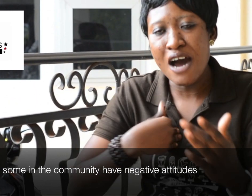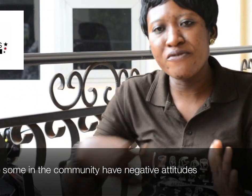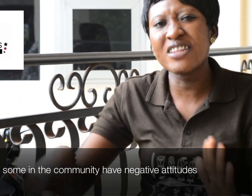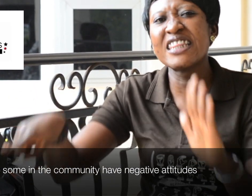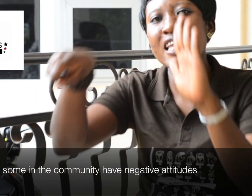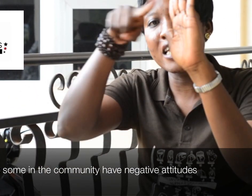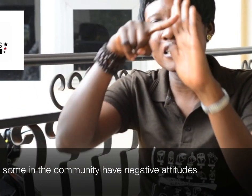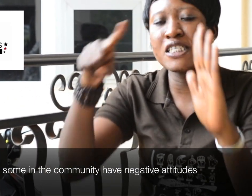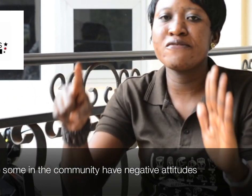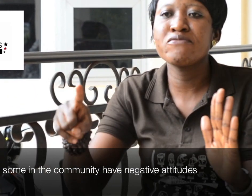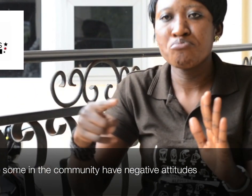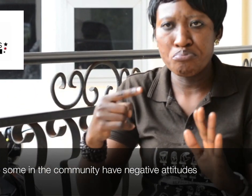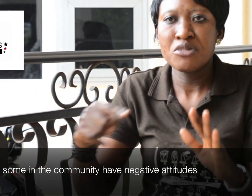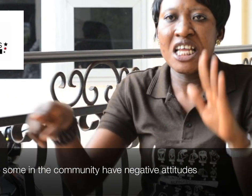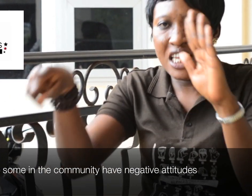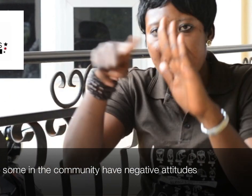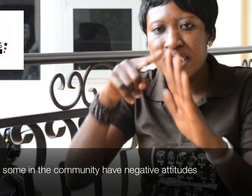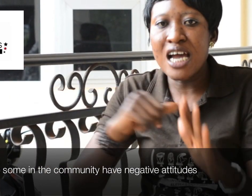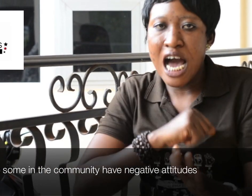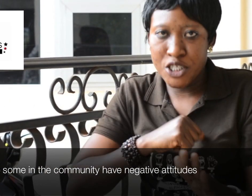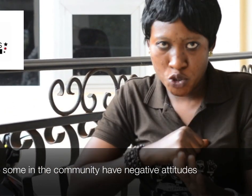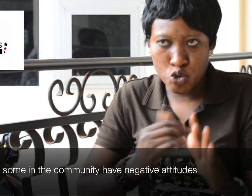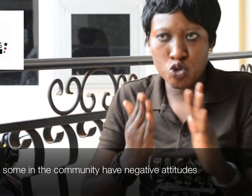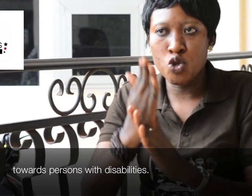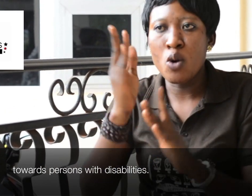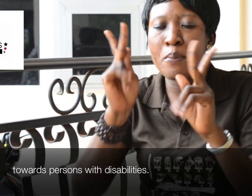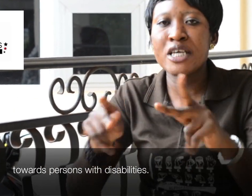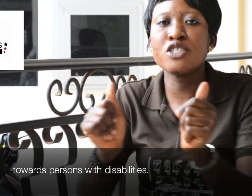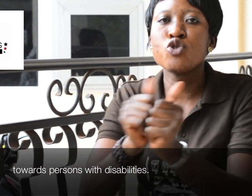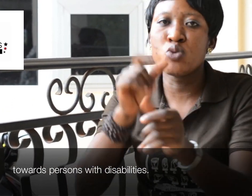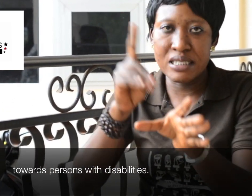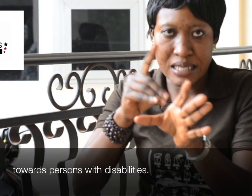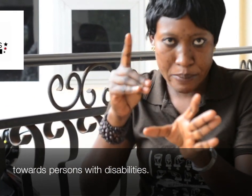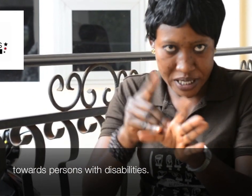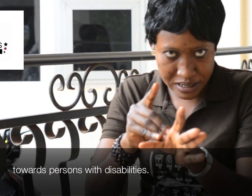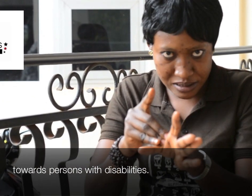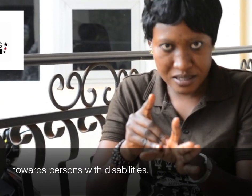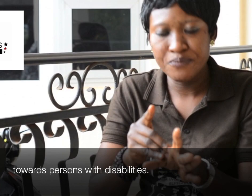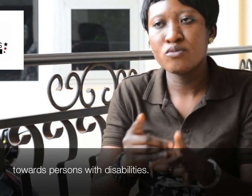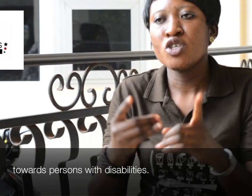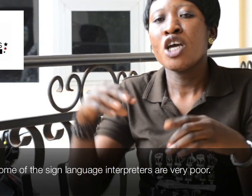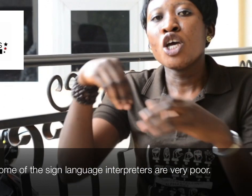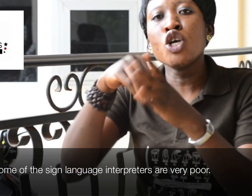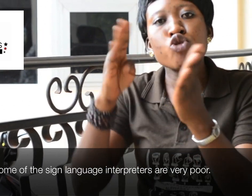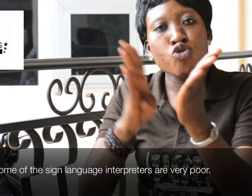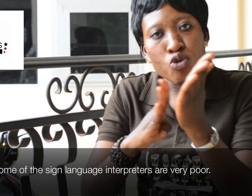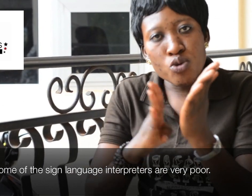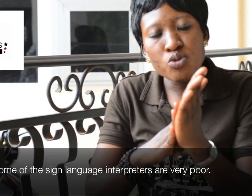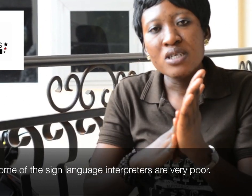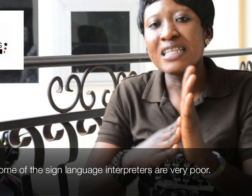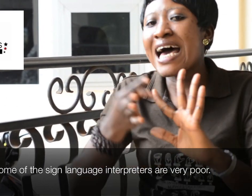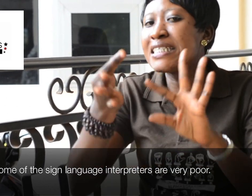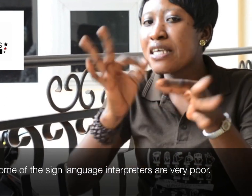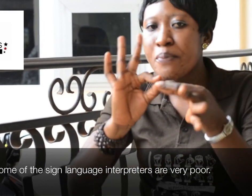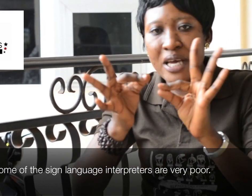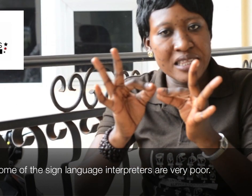having negative attitude toward persons with disabilities. In school, the interpreter